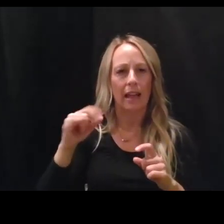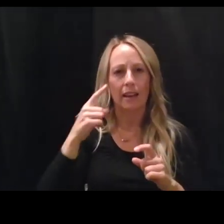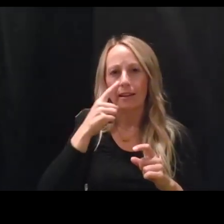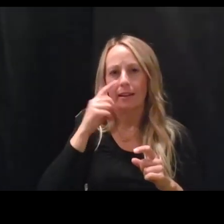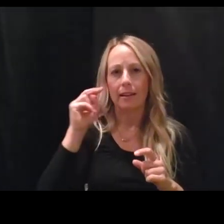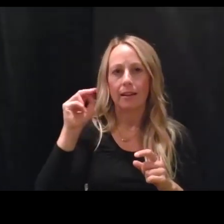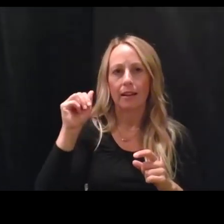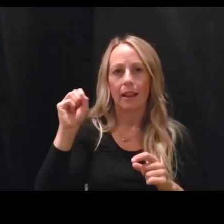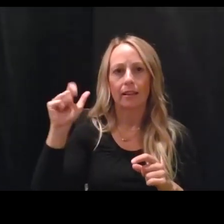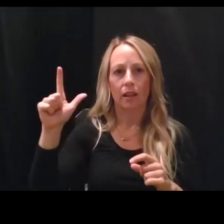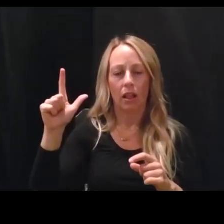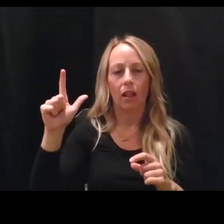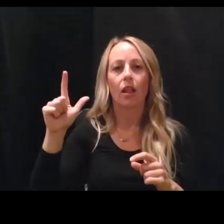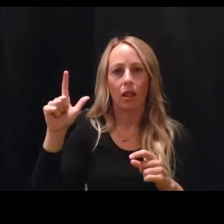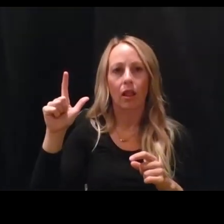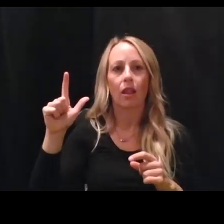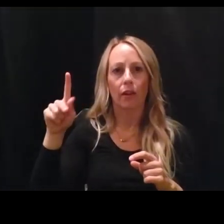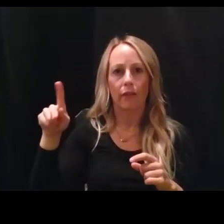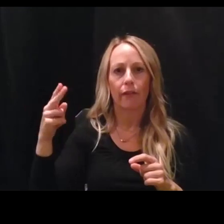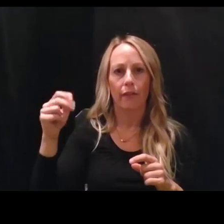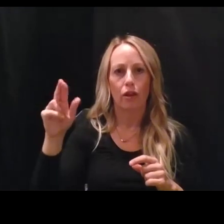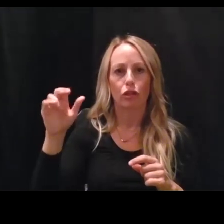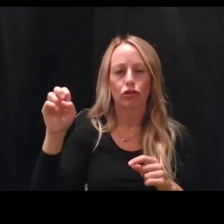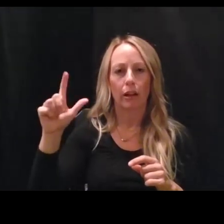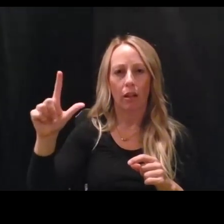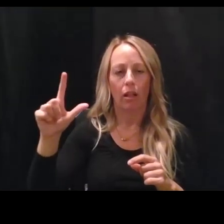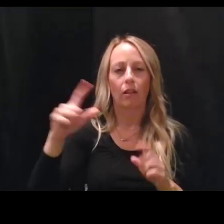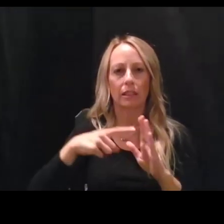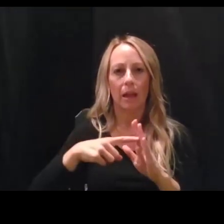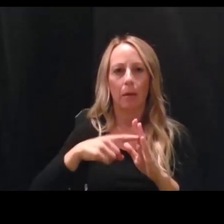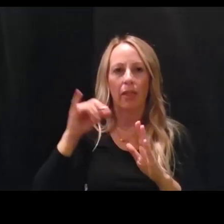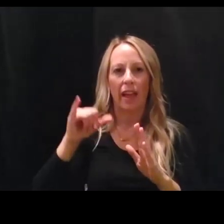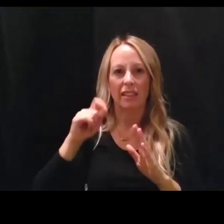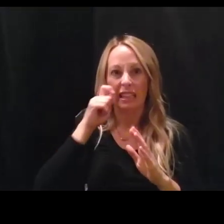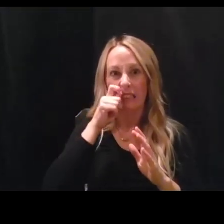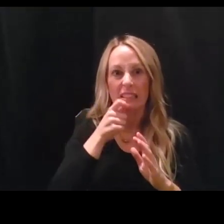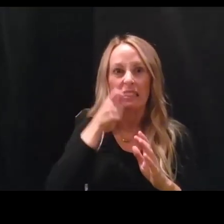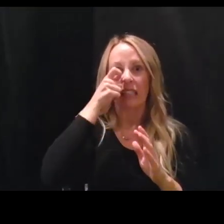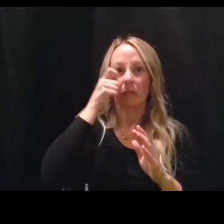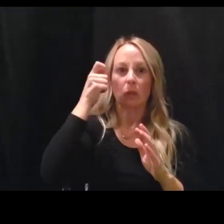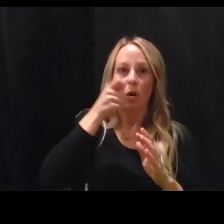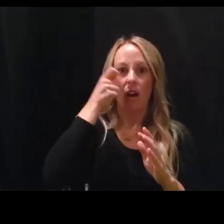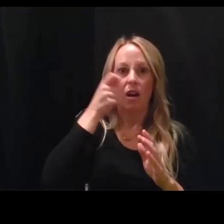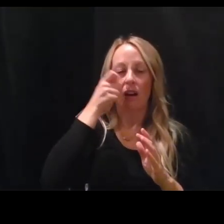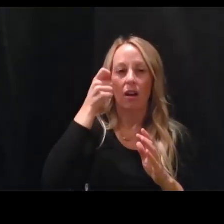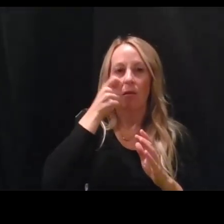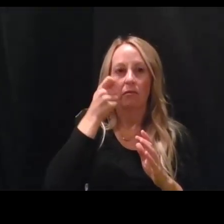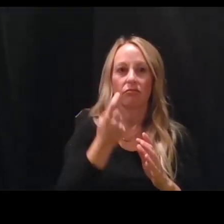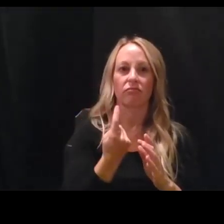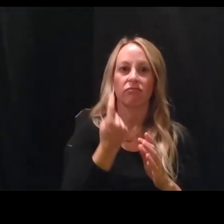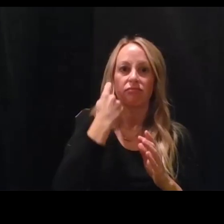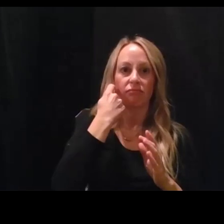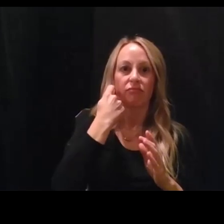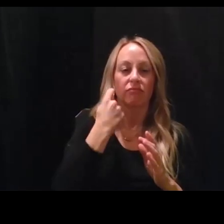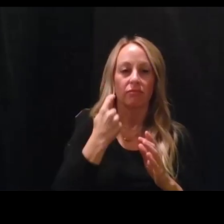It can be done on a nasal pharyngeal sample. That is the deep swab that goes all the way back to the throat through the